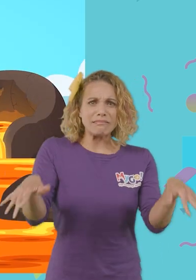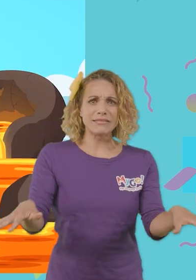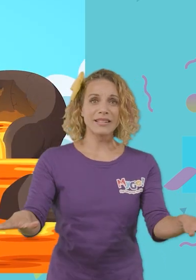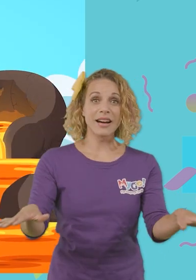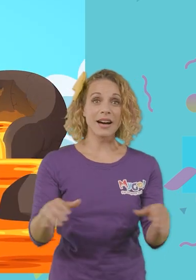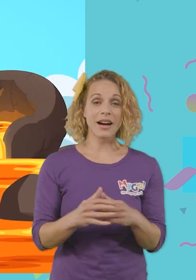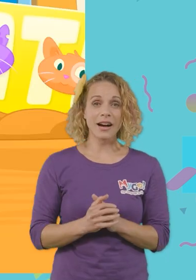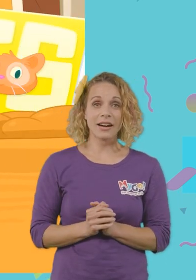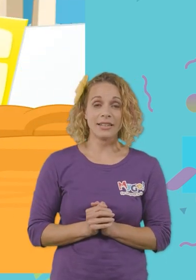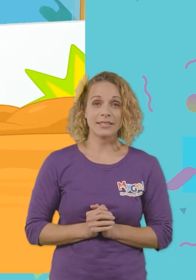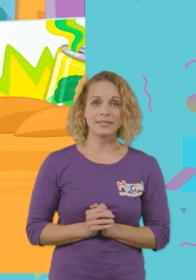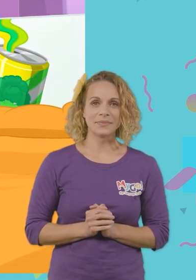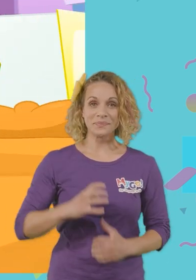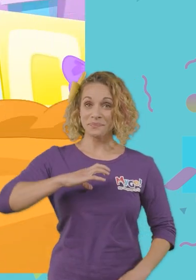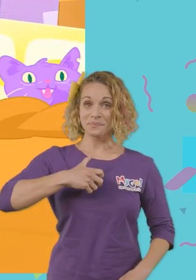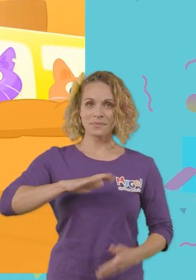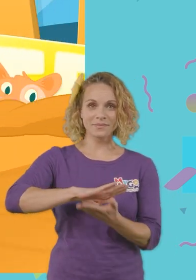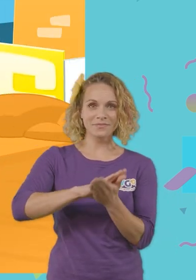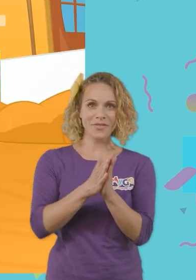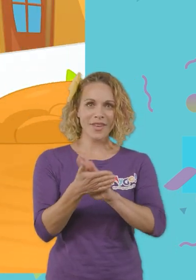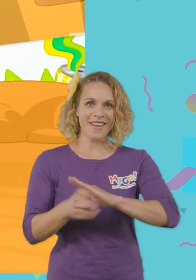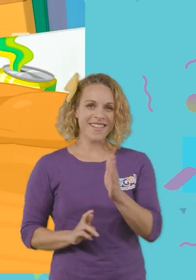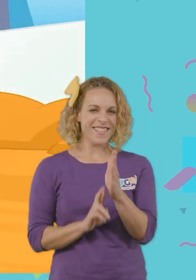Morphle, morph into a rocket ship!